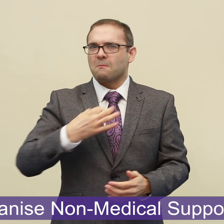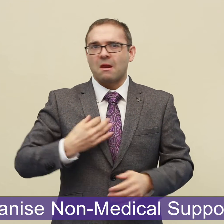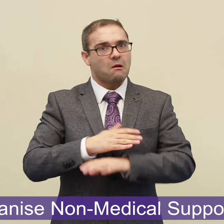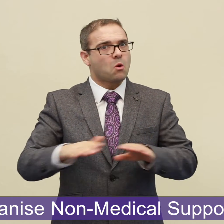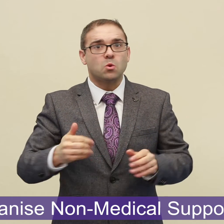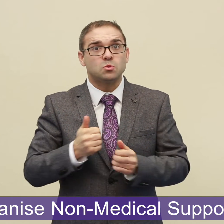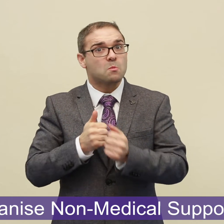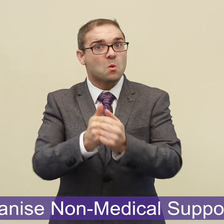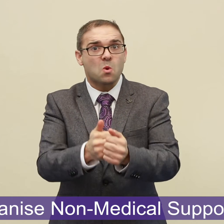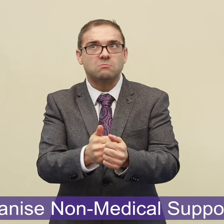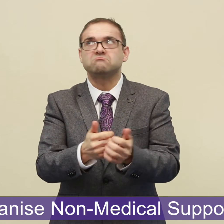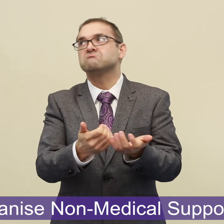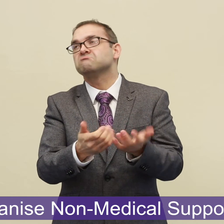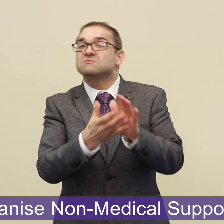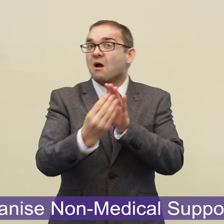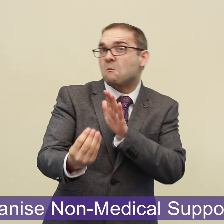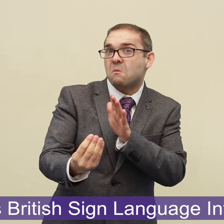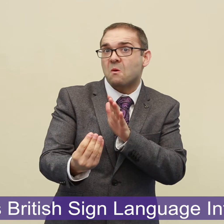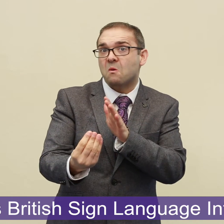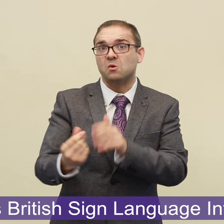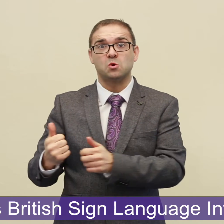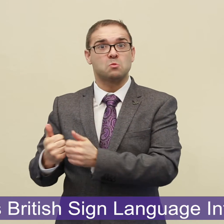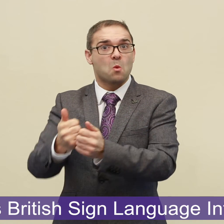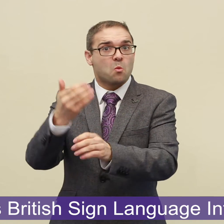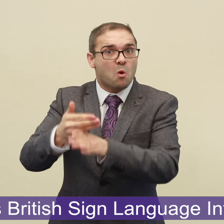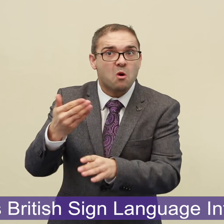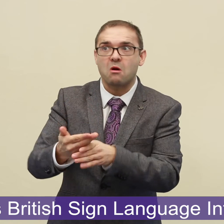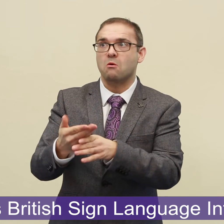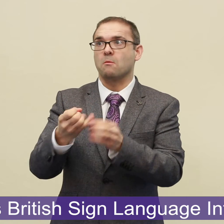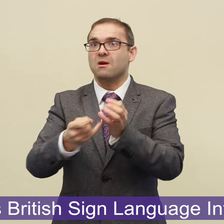Help organise non-medical support workers such as British Sign Language interpreters.